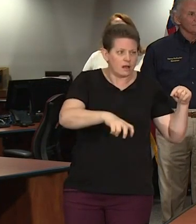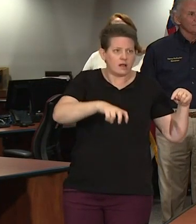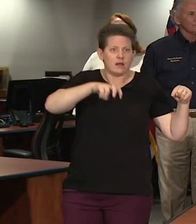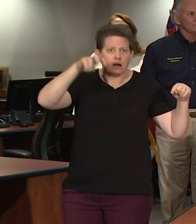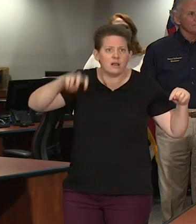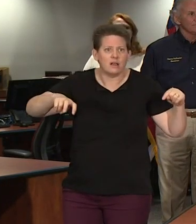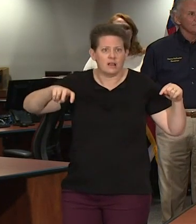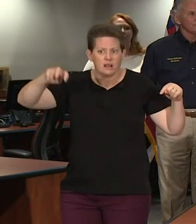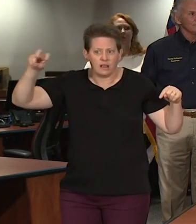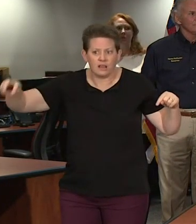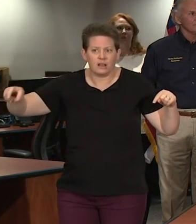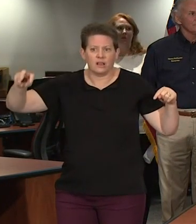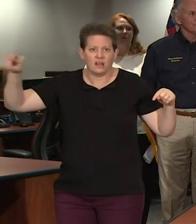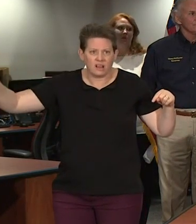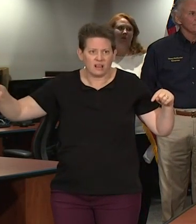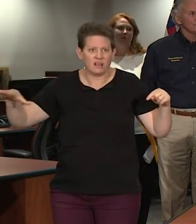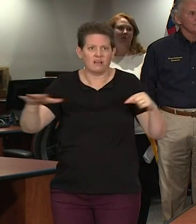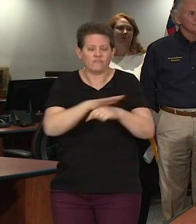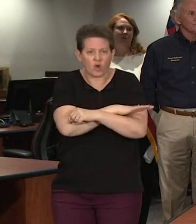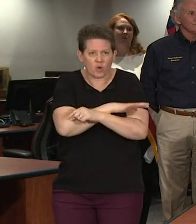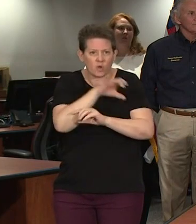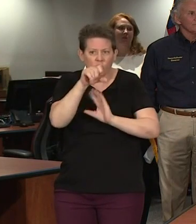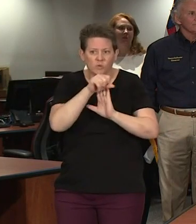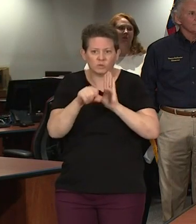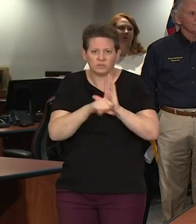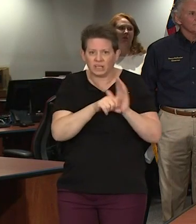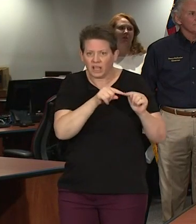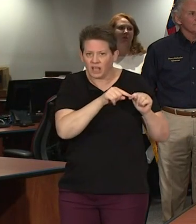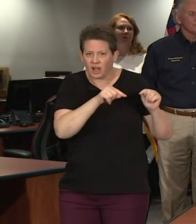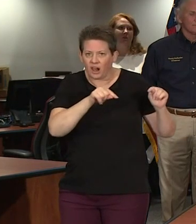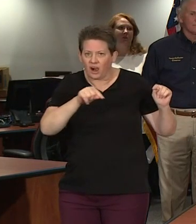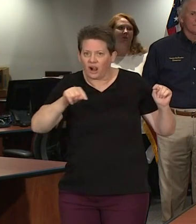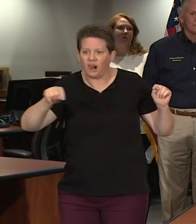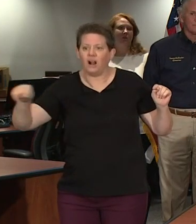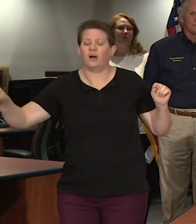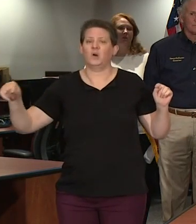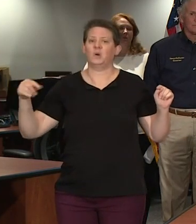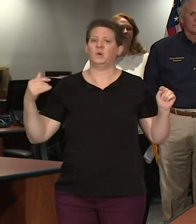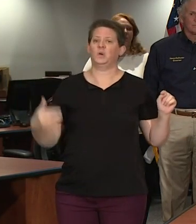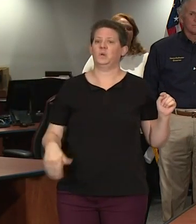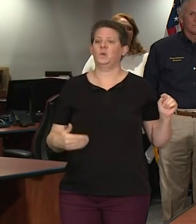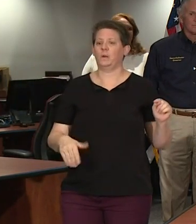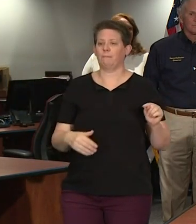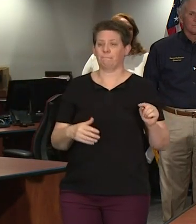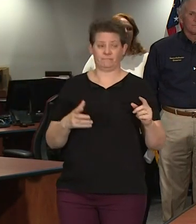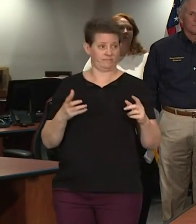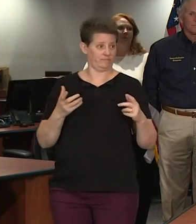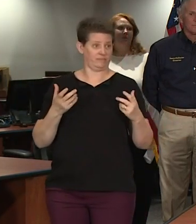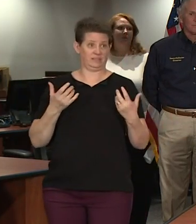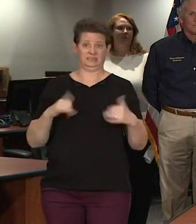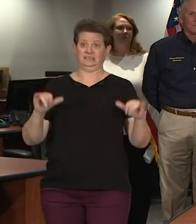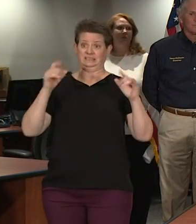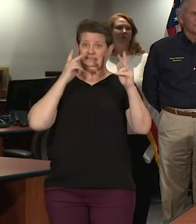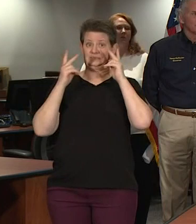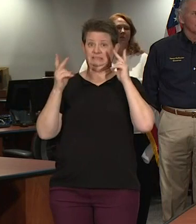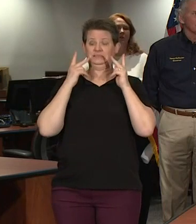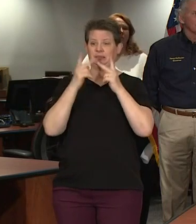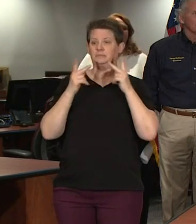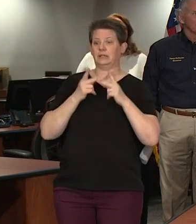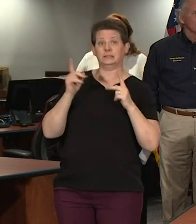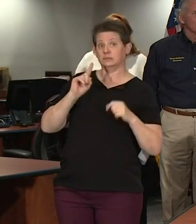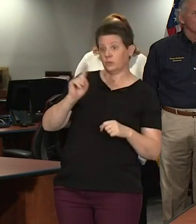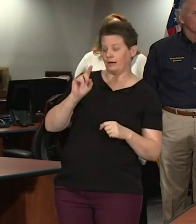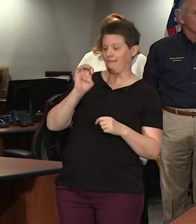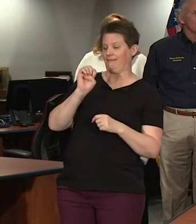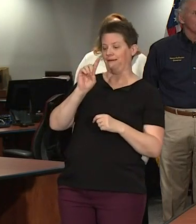We also saw significant tornado tracks that still have yet to be surveyed in places like Edisto